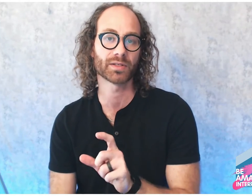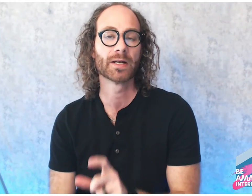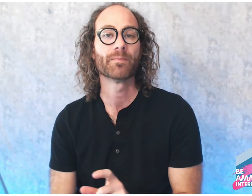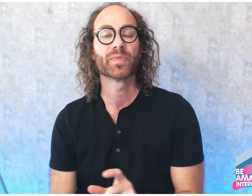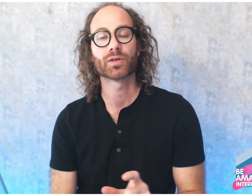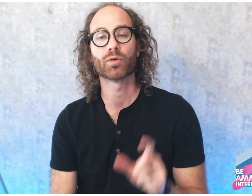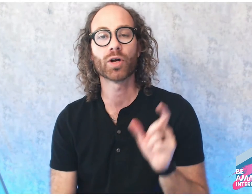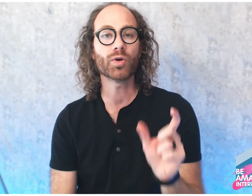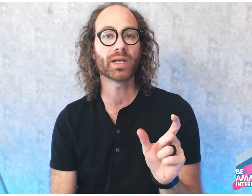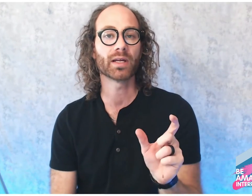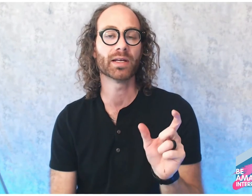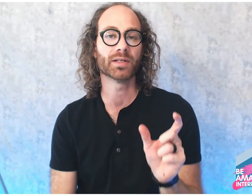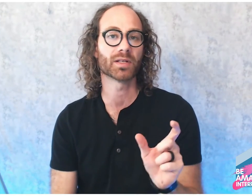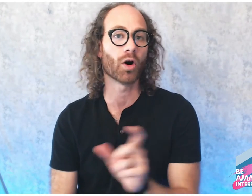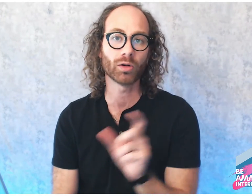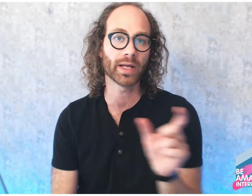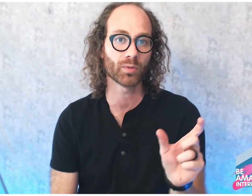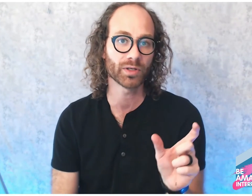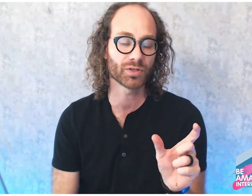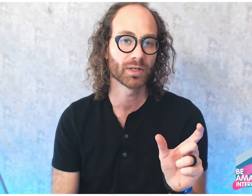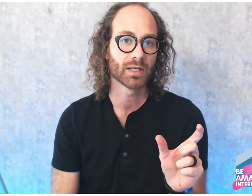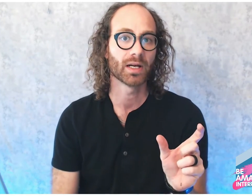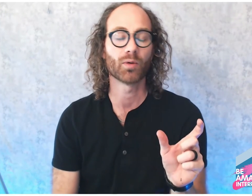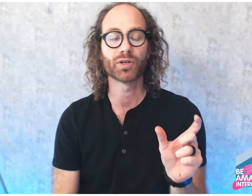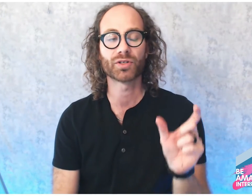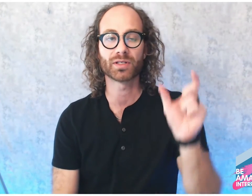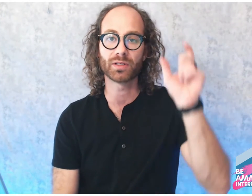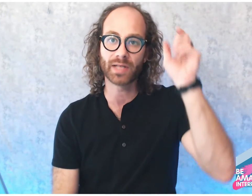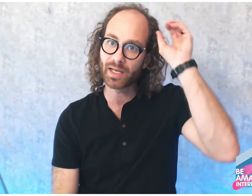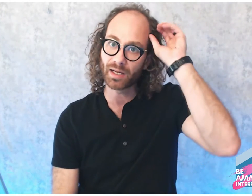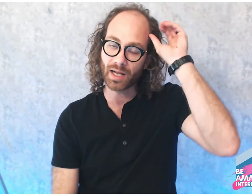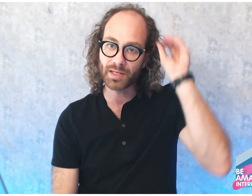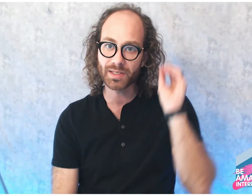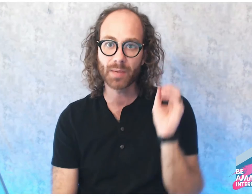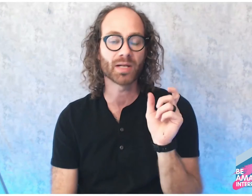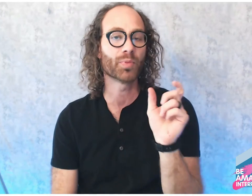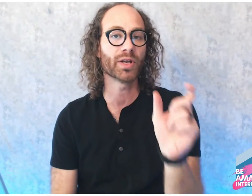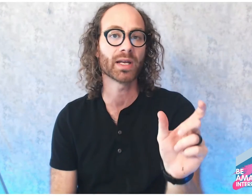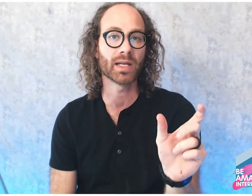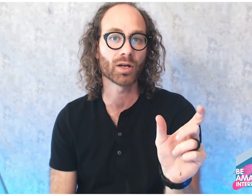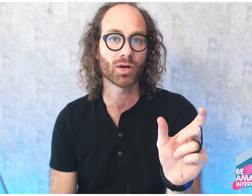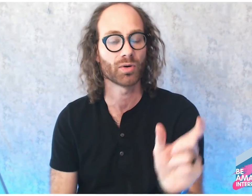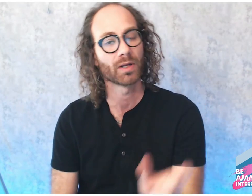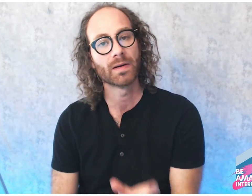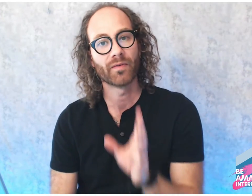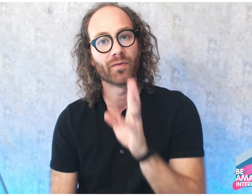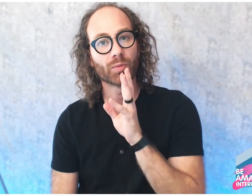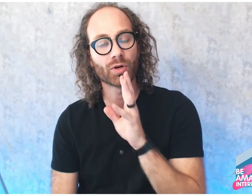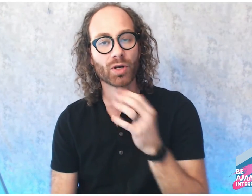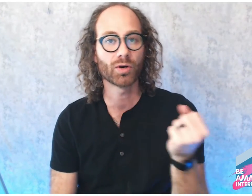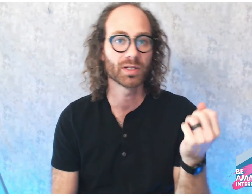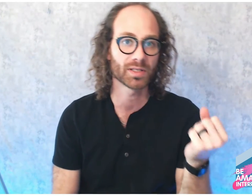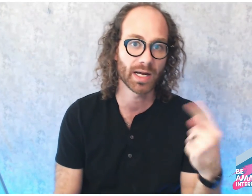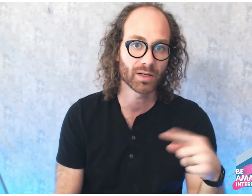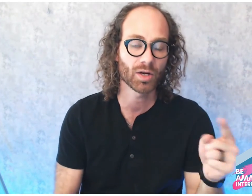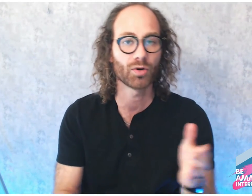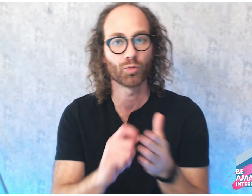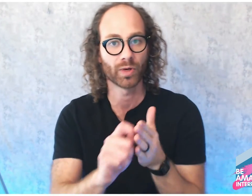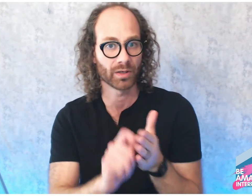So coding is all language, which is taking a concept and putting it in a code. Verbal code, sign code, written code.